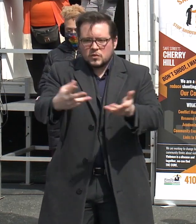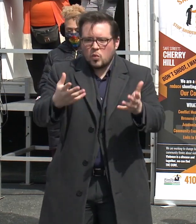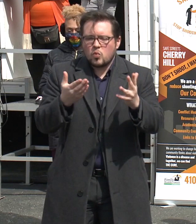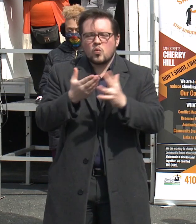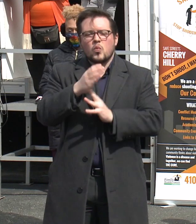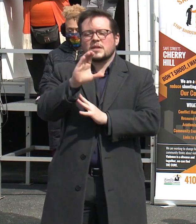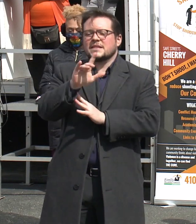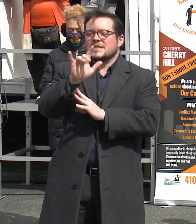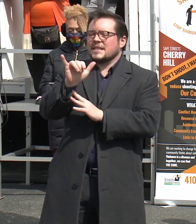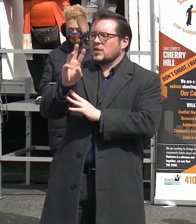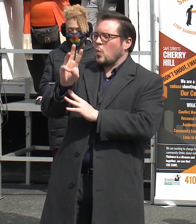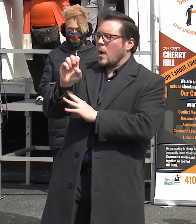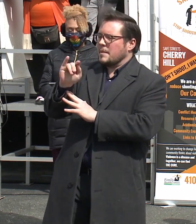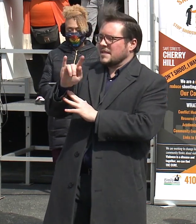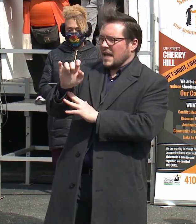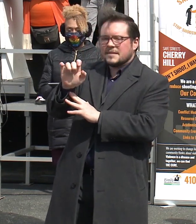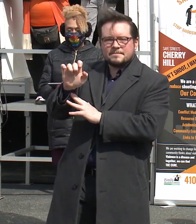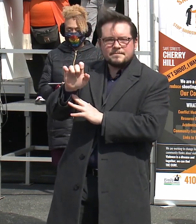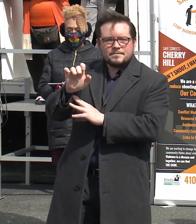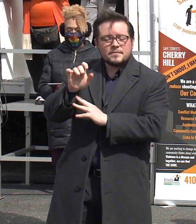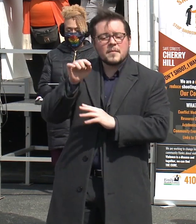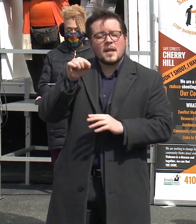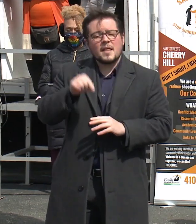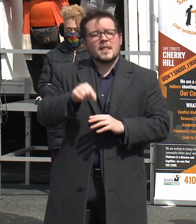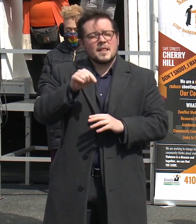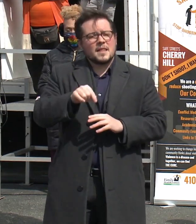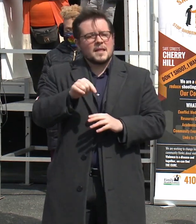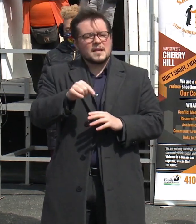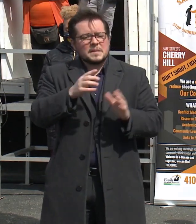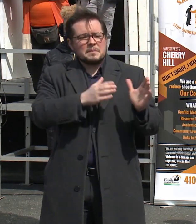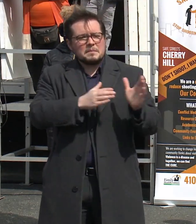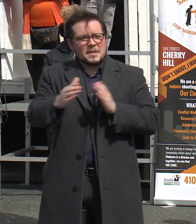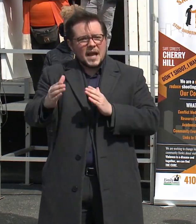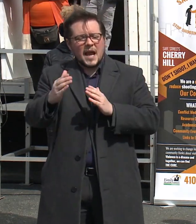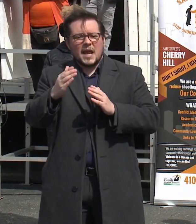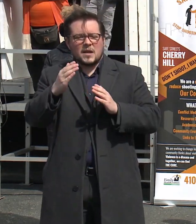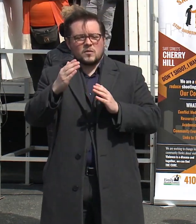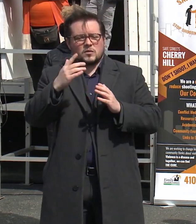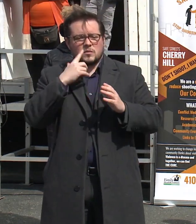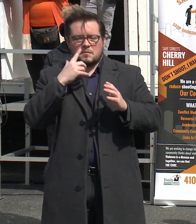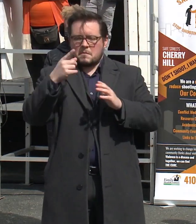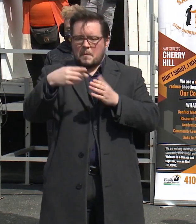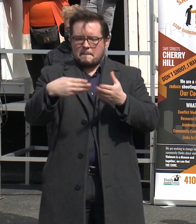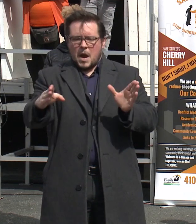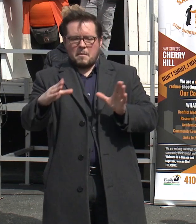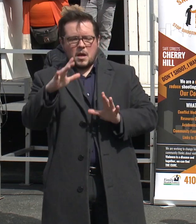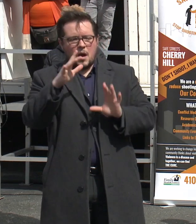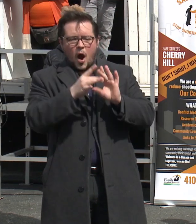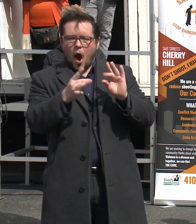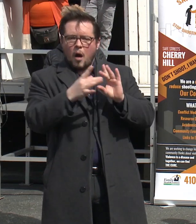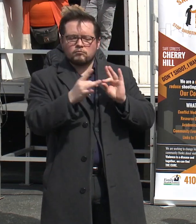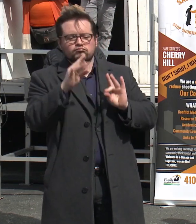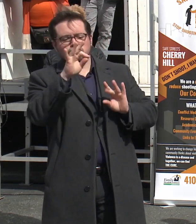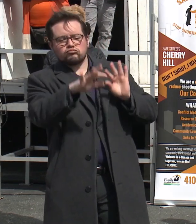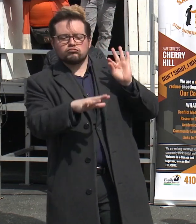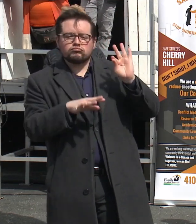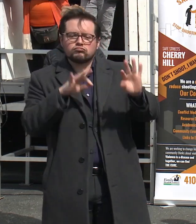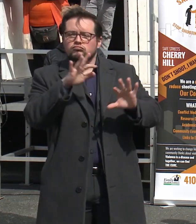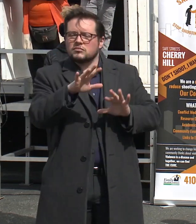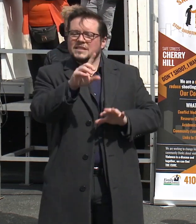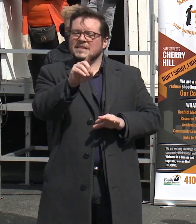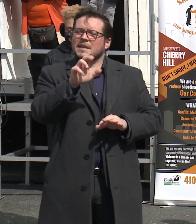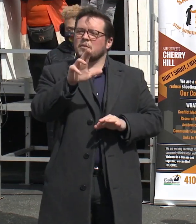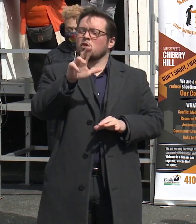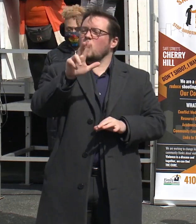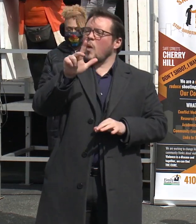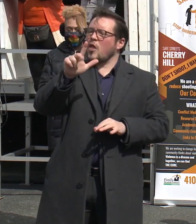city's website. While the citywide violence prevention framework was undergoing public comment, On December 23, 2020,